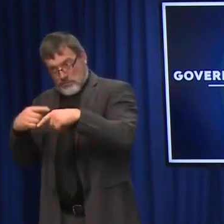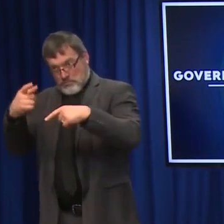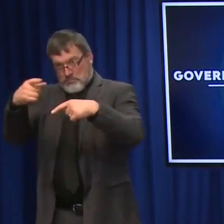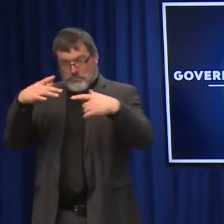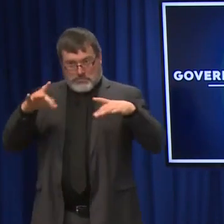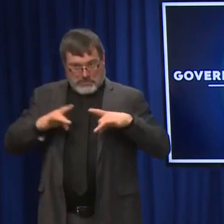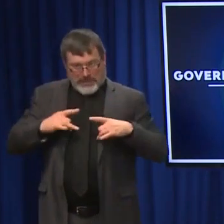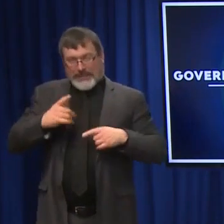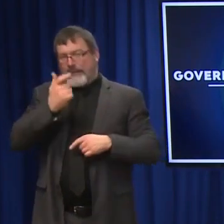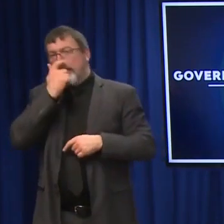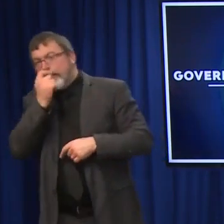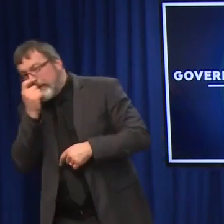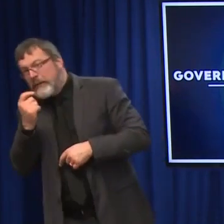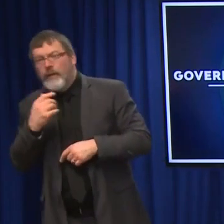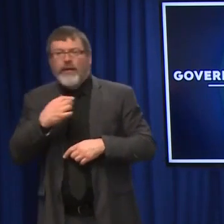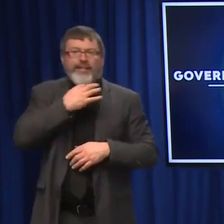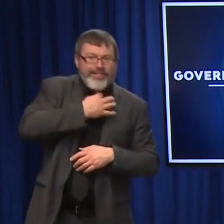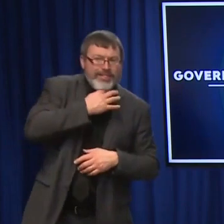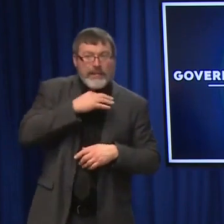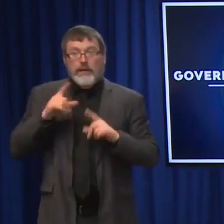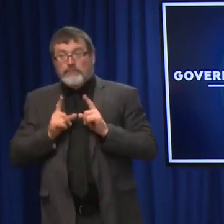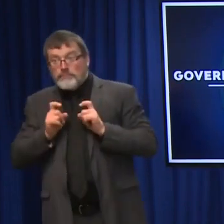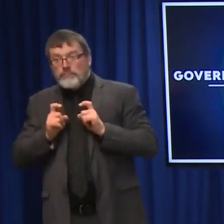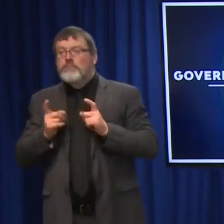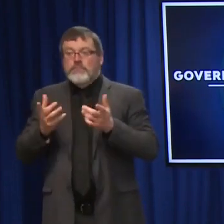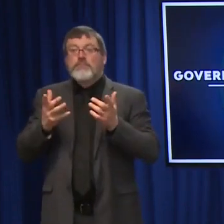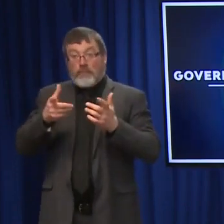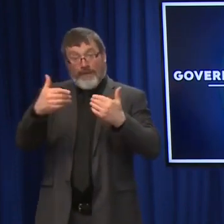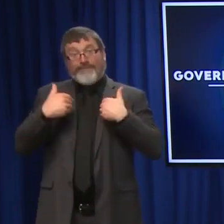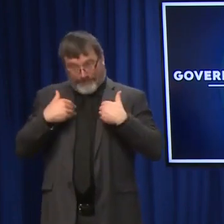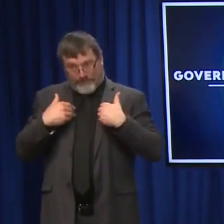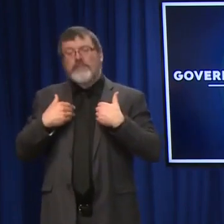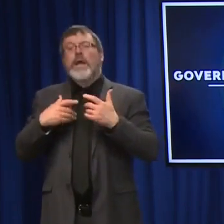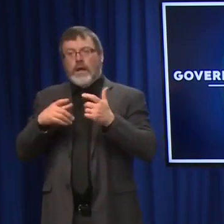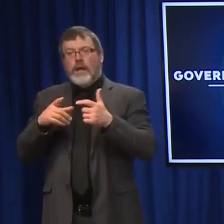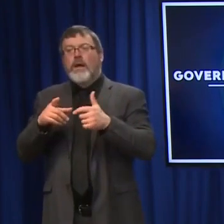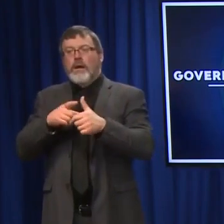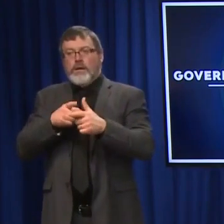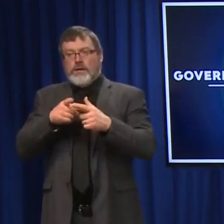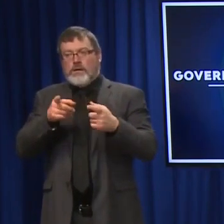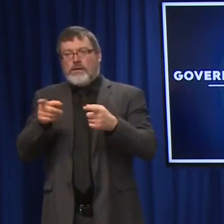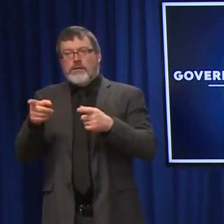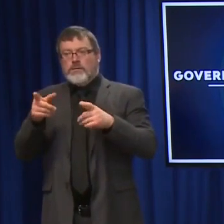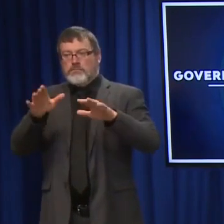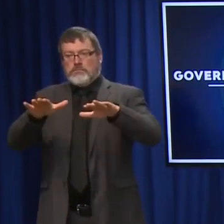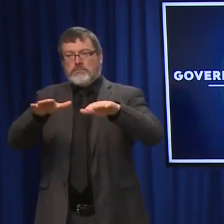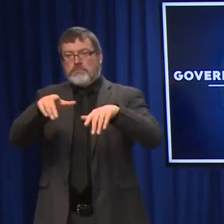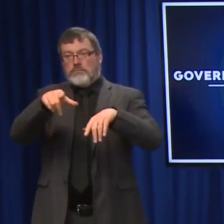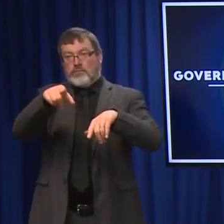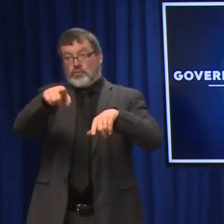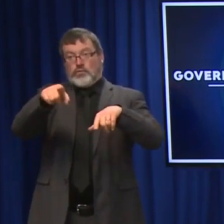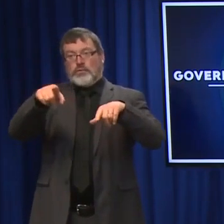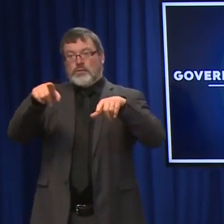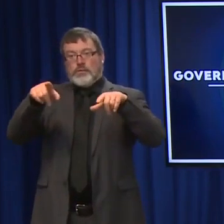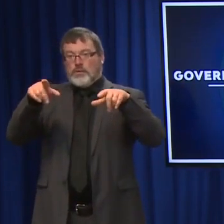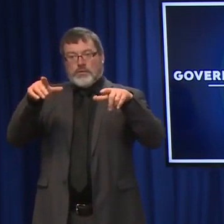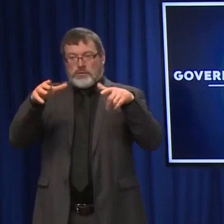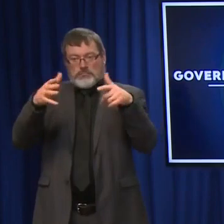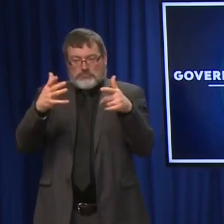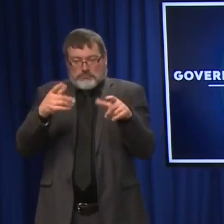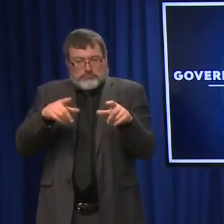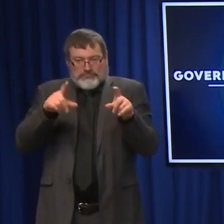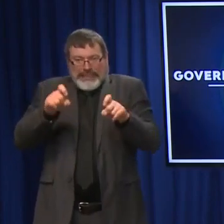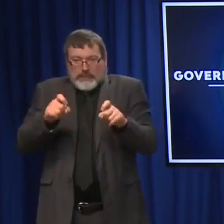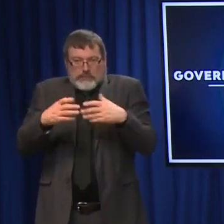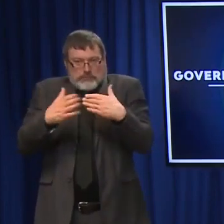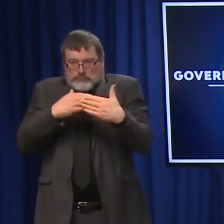When somebody is having symptoms of COVID-19, we've always said that either test is appropriate. When you're talking